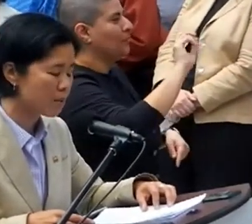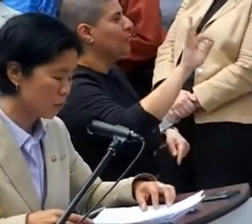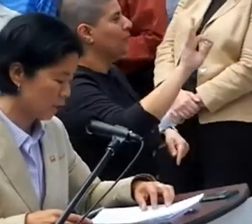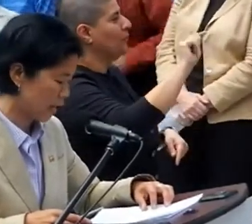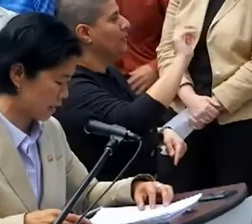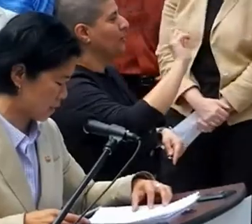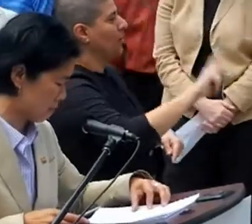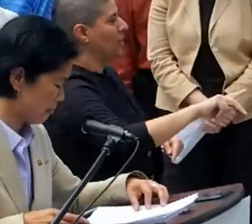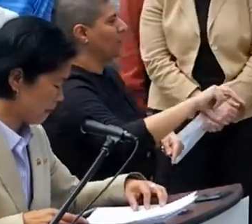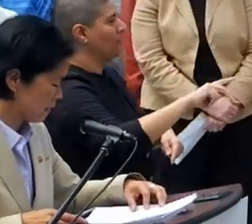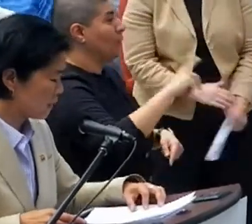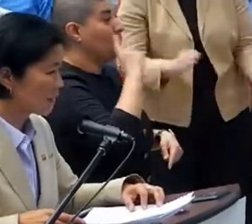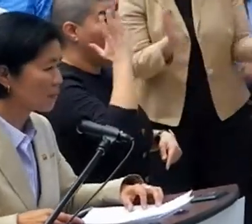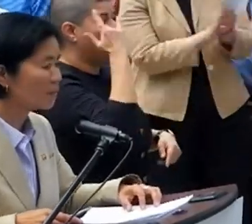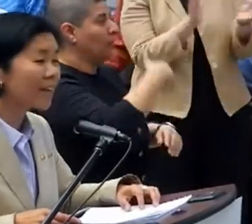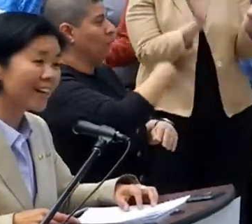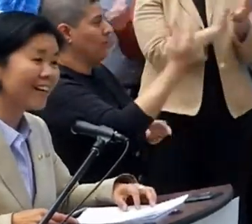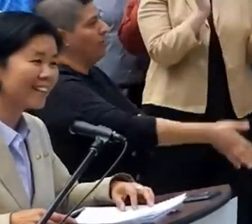raise the rainbow flag.